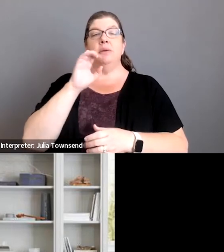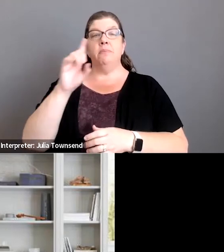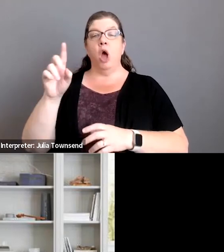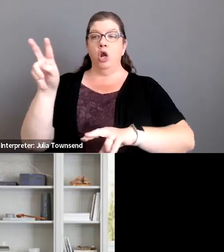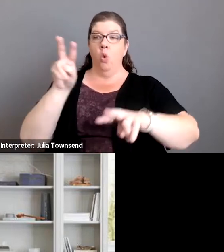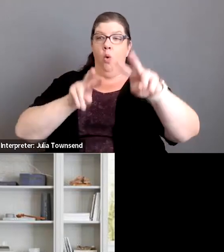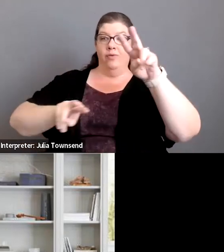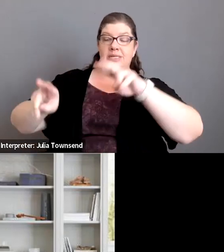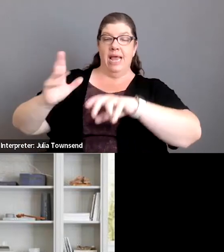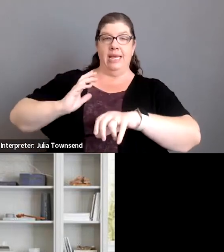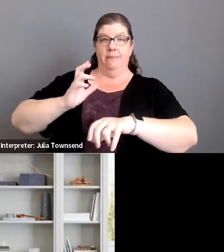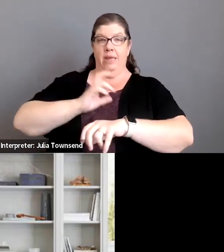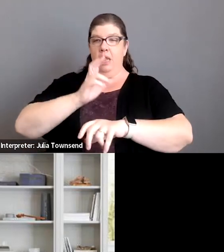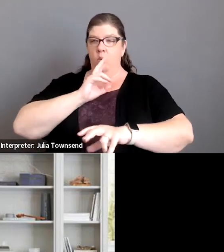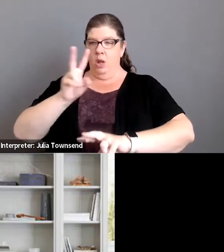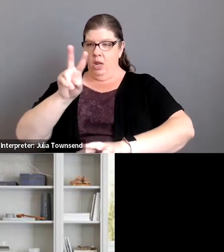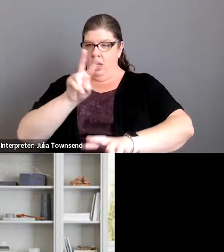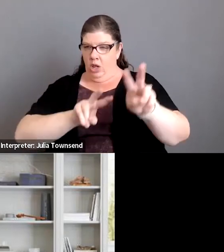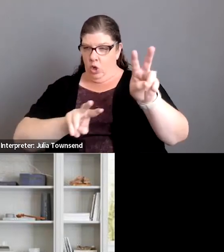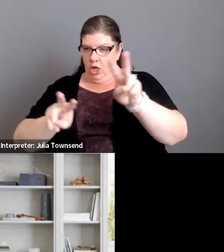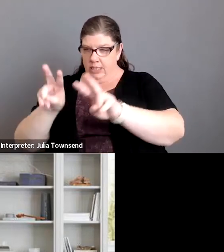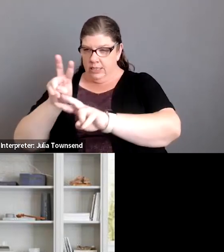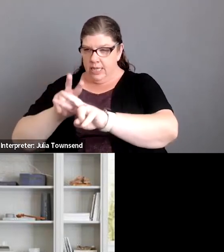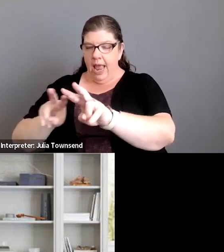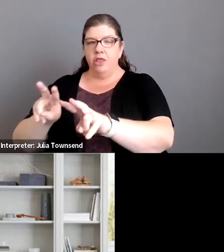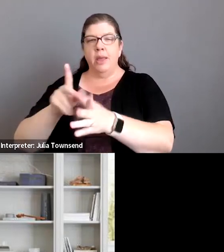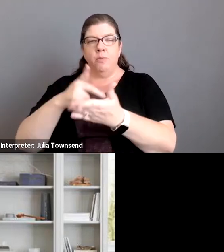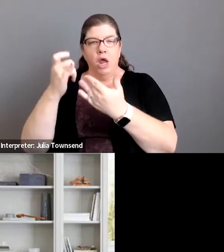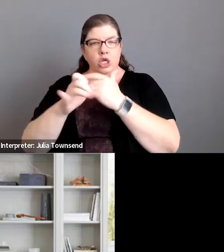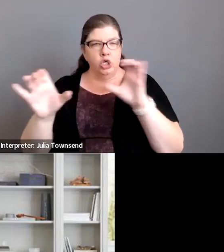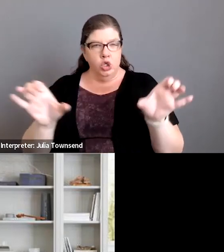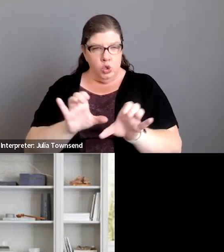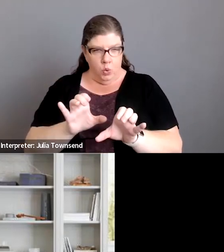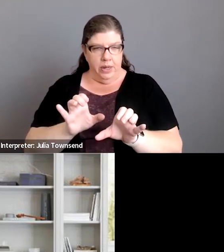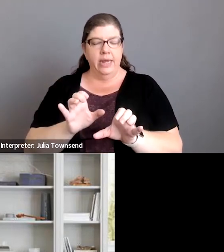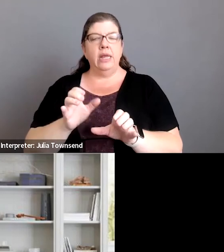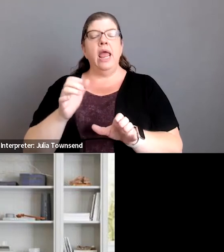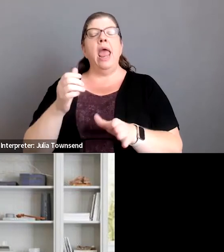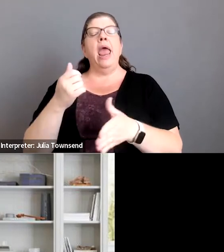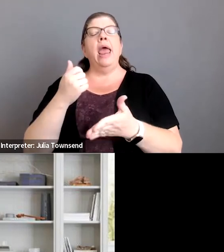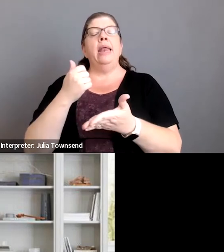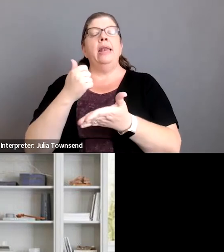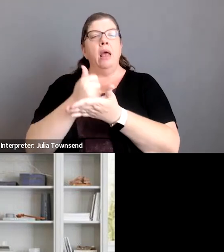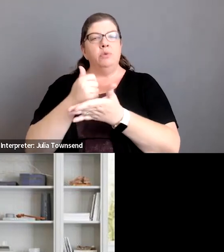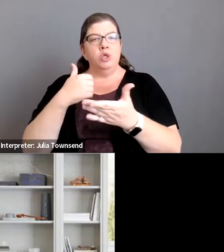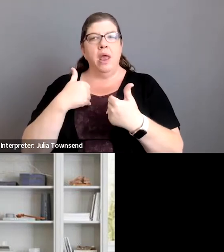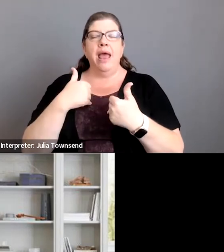committee who really looks at the projects that you're doing and helps to have some fiscal